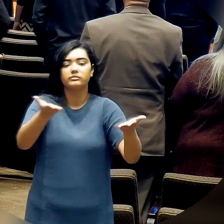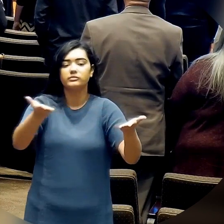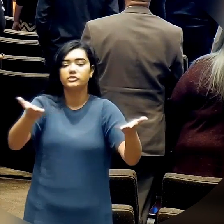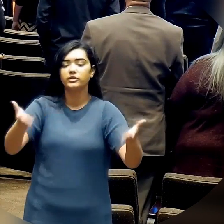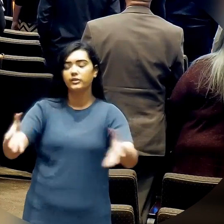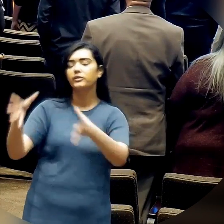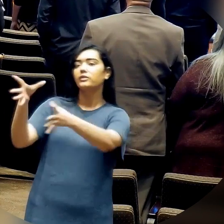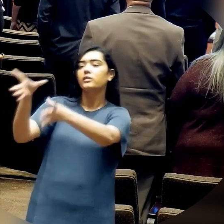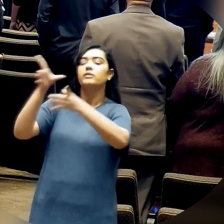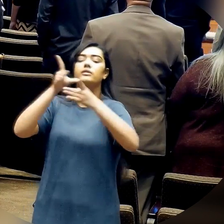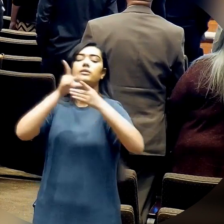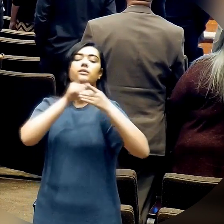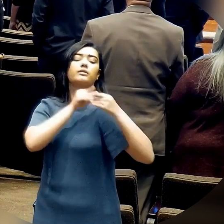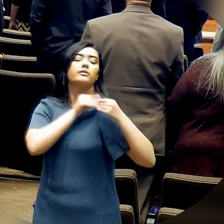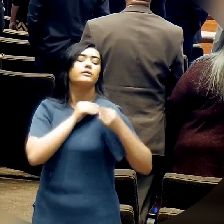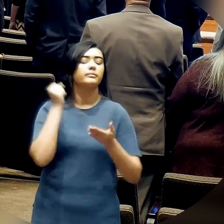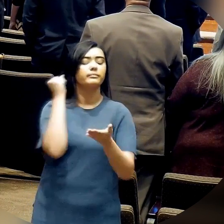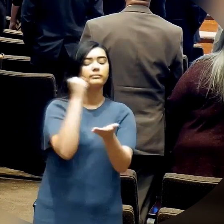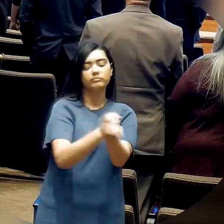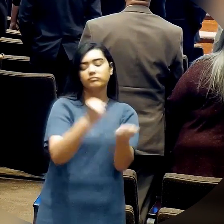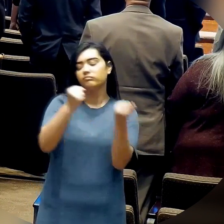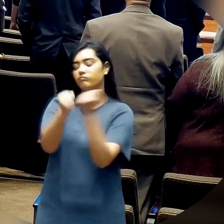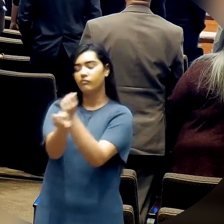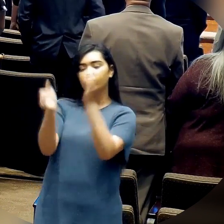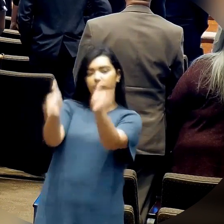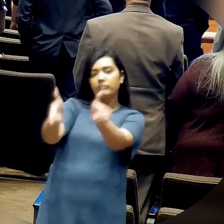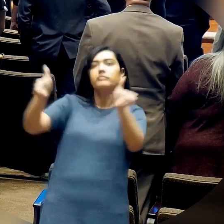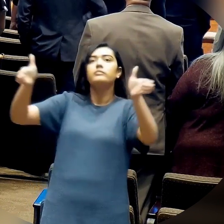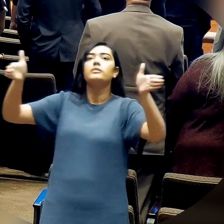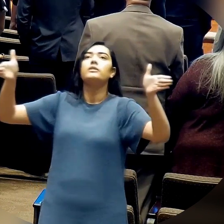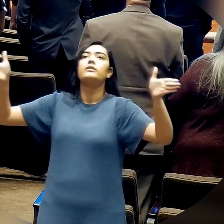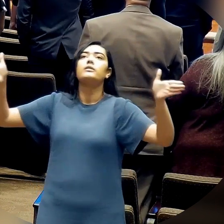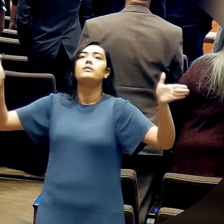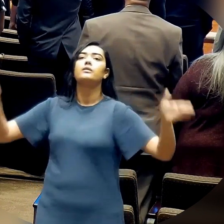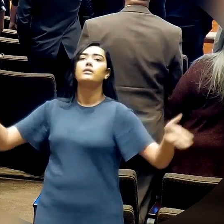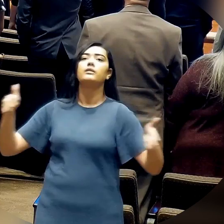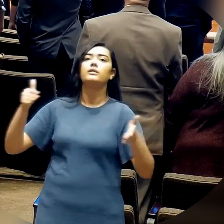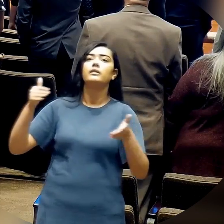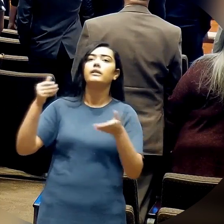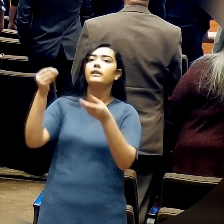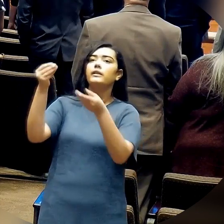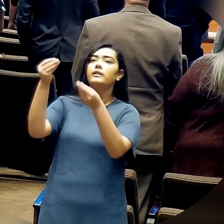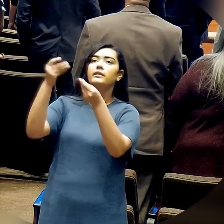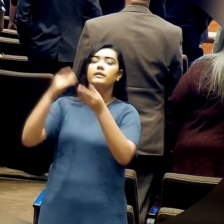crucified. Forgiveness is in you.